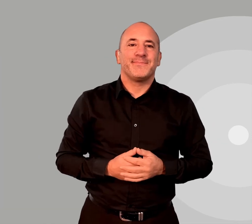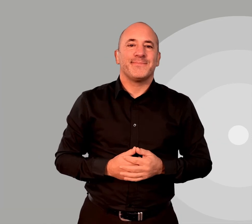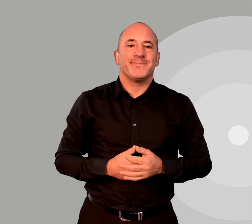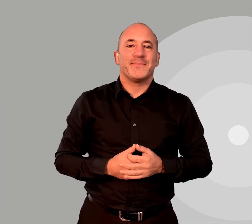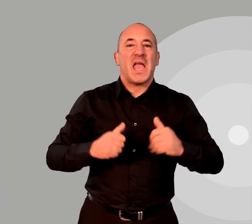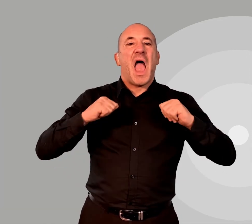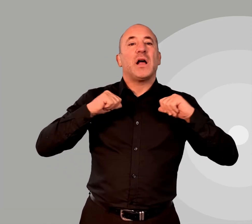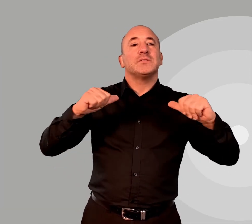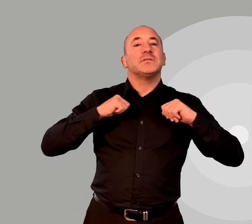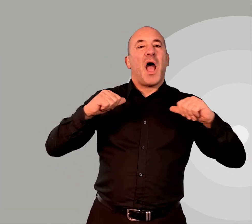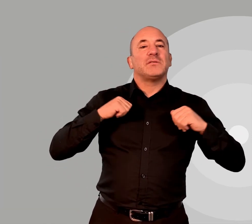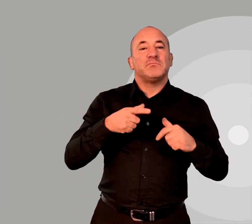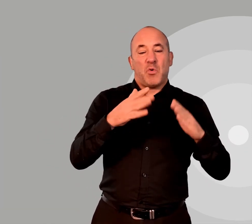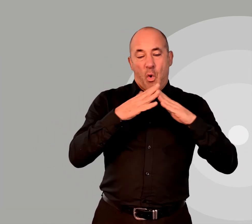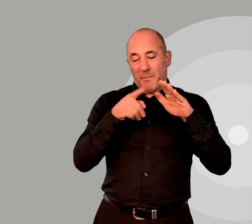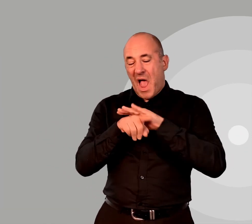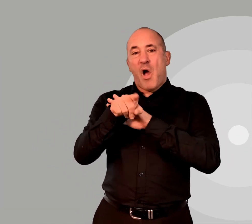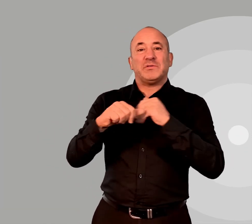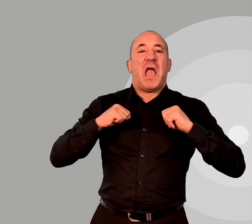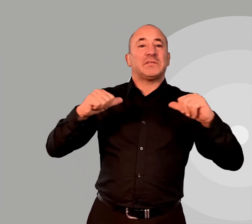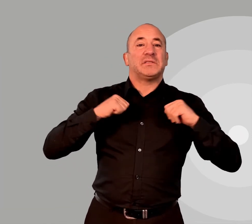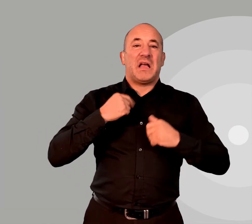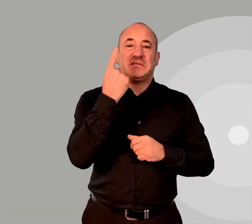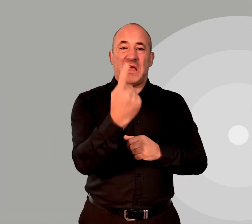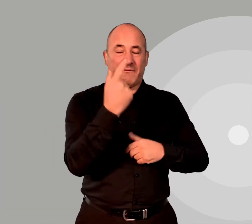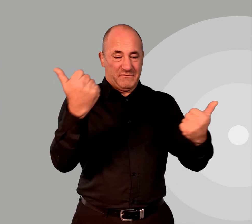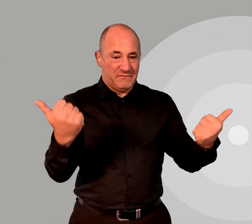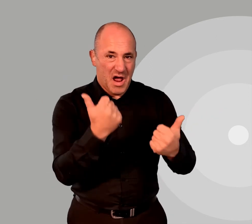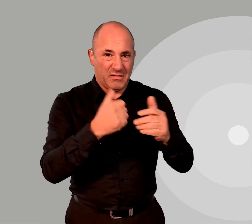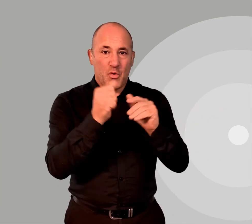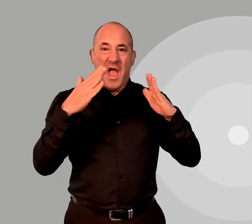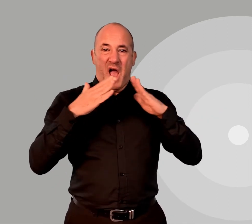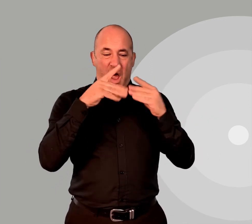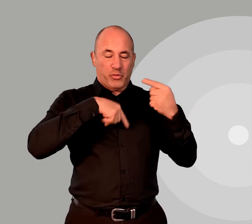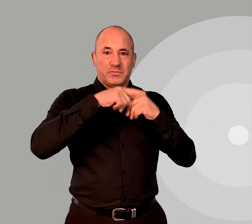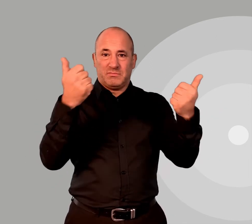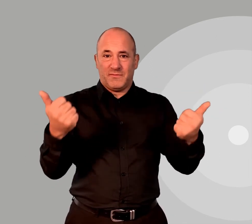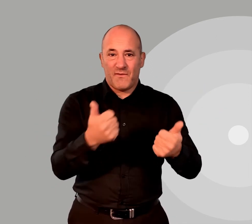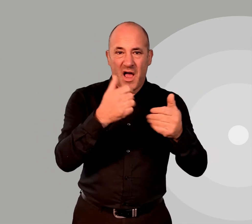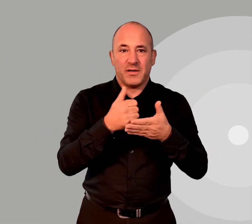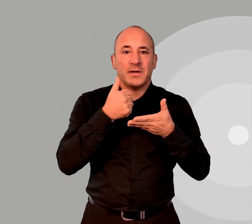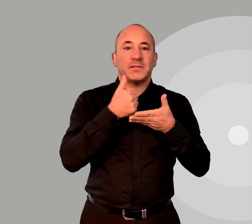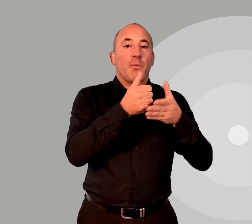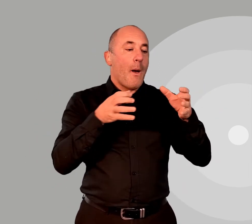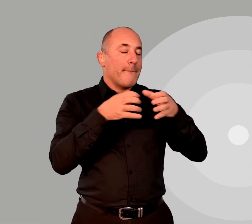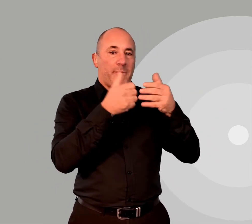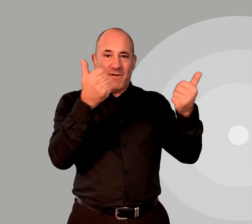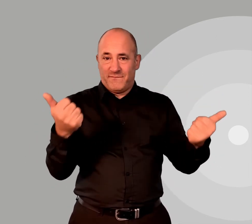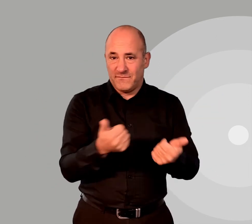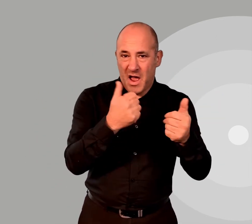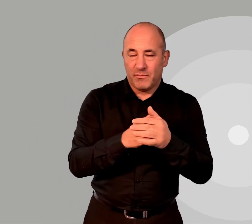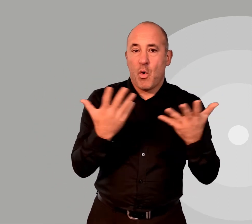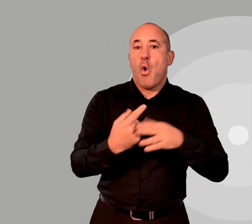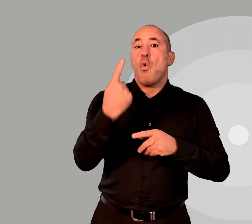Exercise. You can leave your home to exercise by yourself, with your household or support